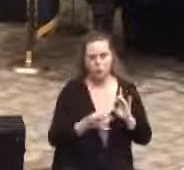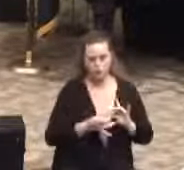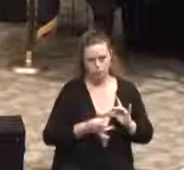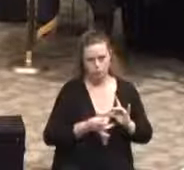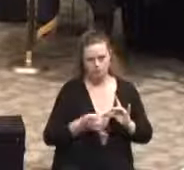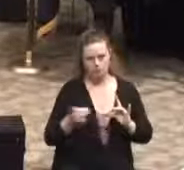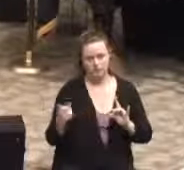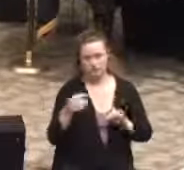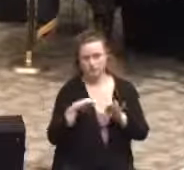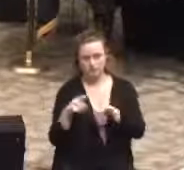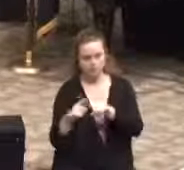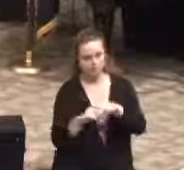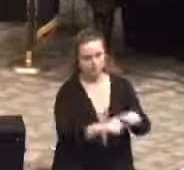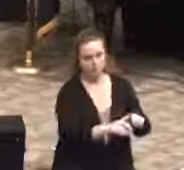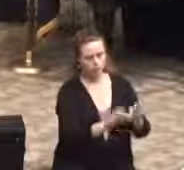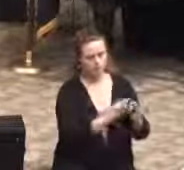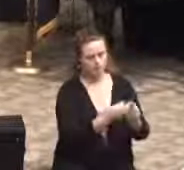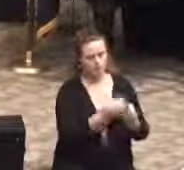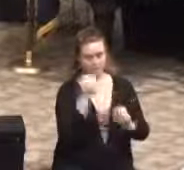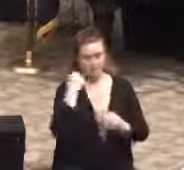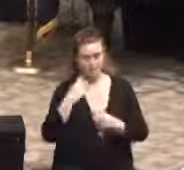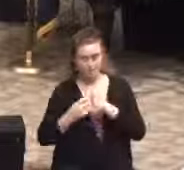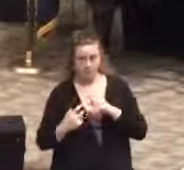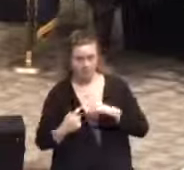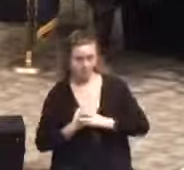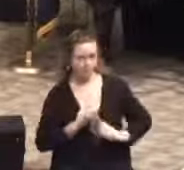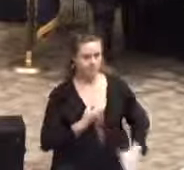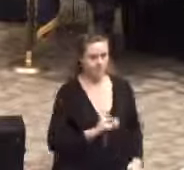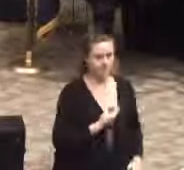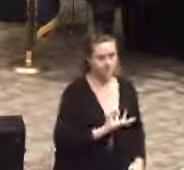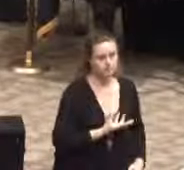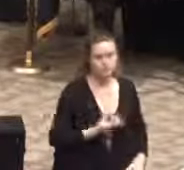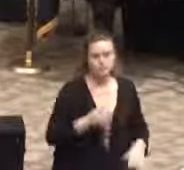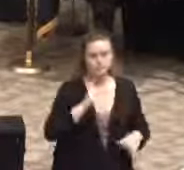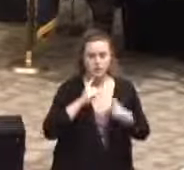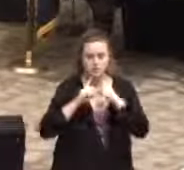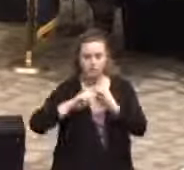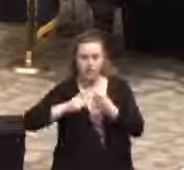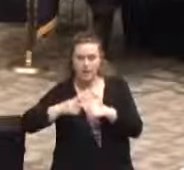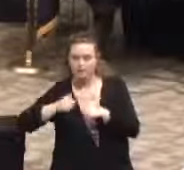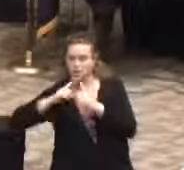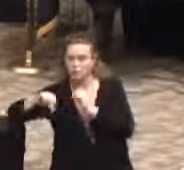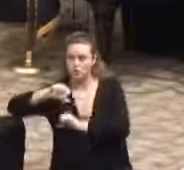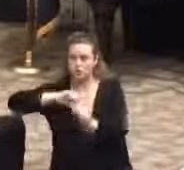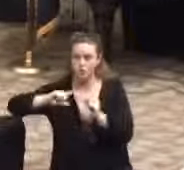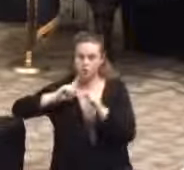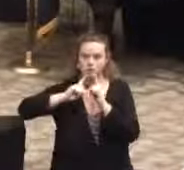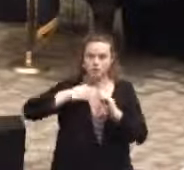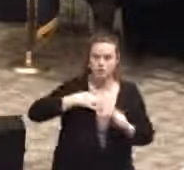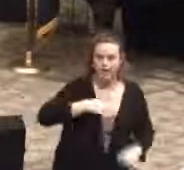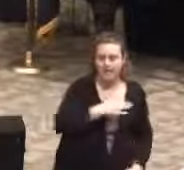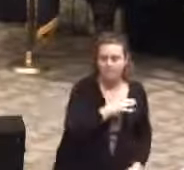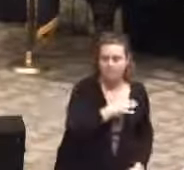Lean on your family. Talk to your family. Talk to your friends. Talk to one another. Talk to your staff.